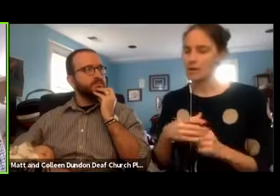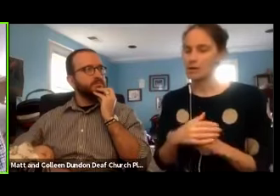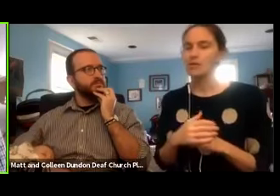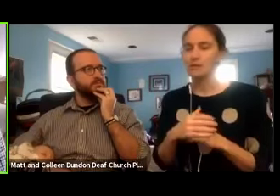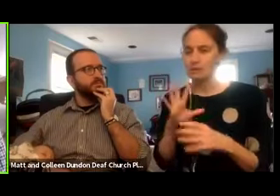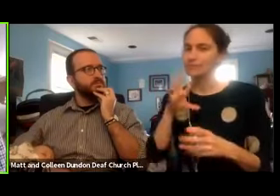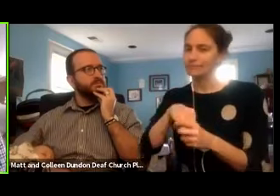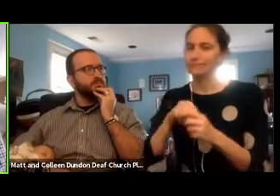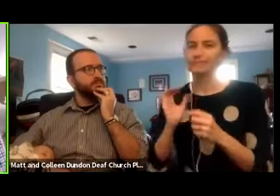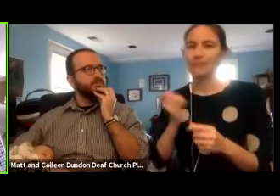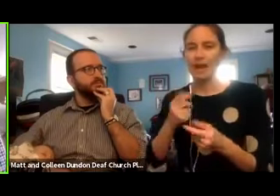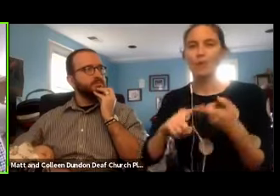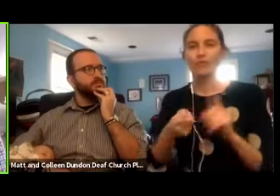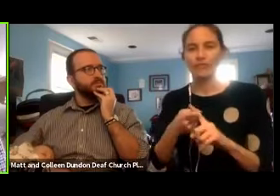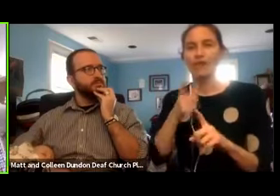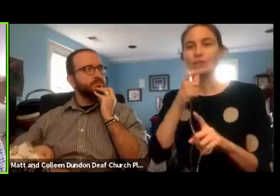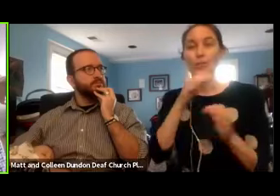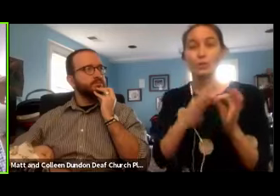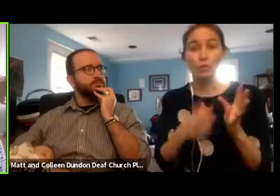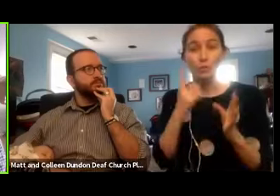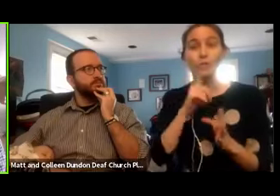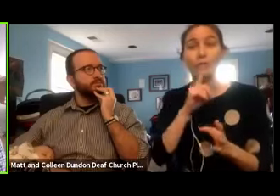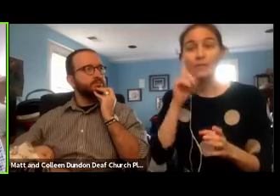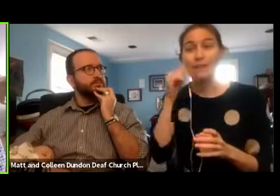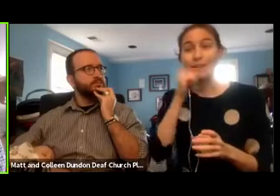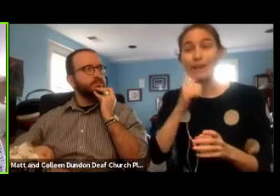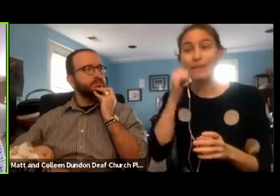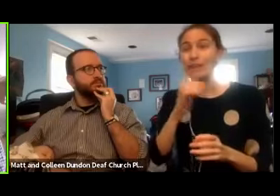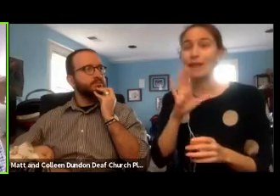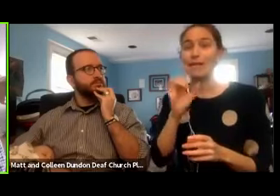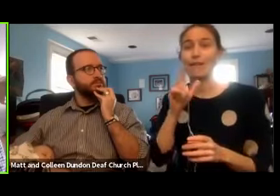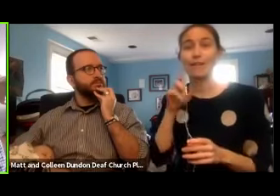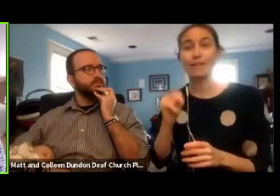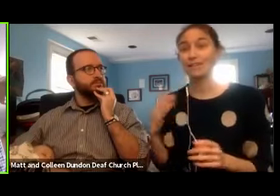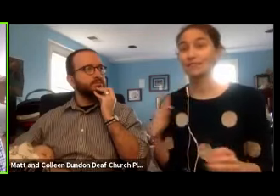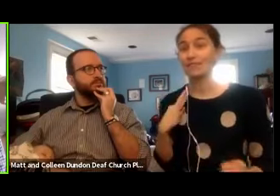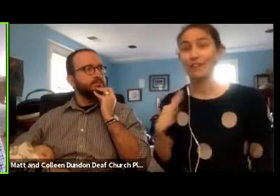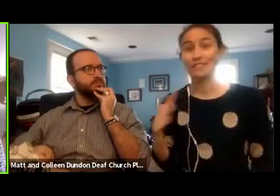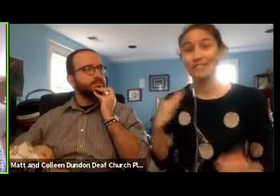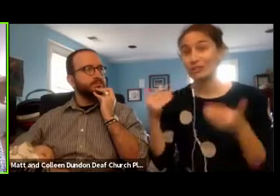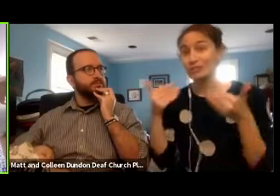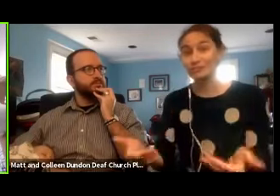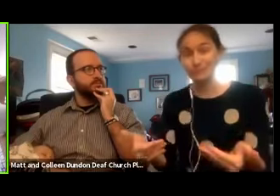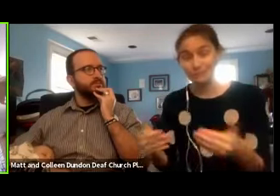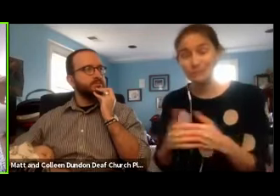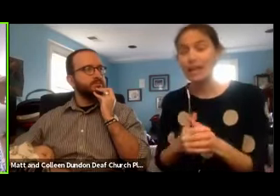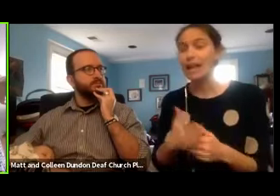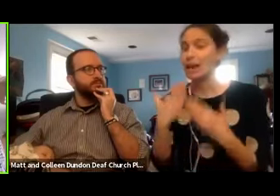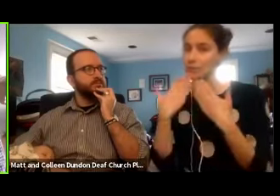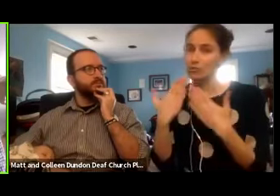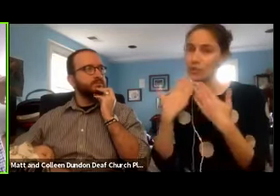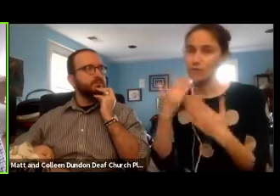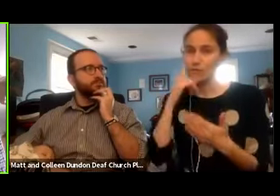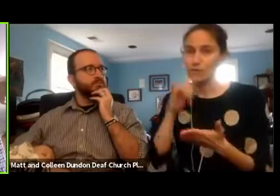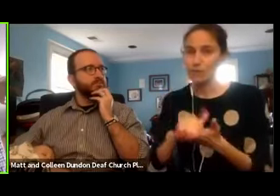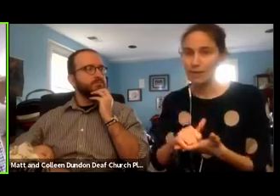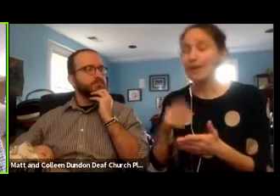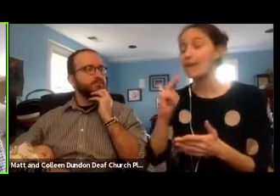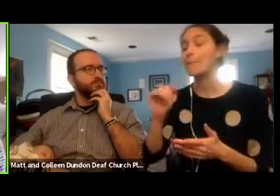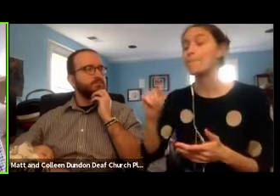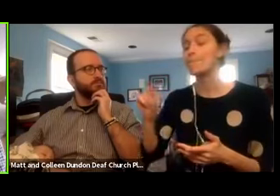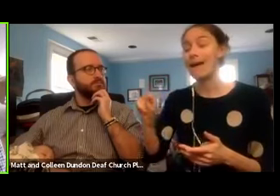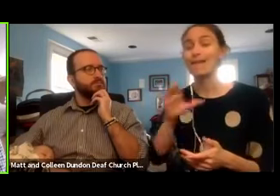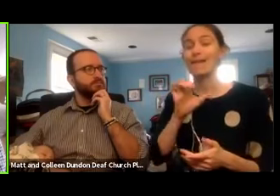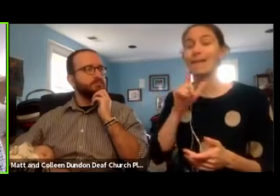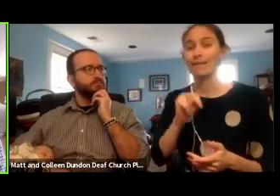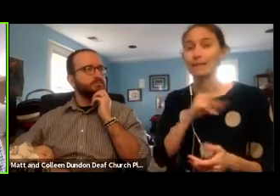who interpret for the deaf every day. Colleen just volunteers to do this, and I'm grateful for that. Matt and Colleen are